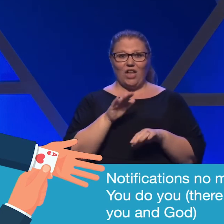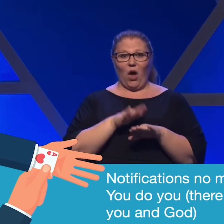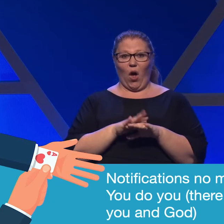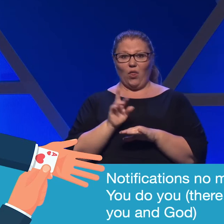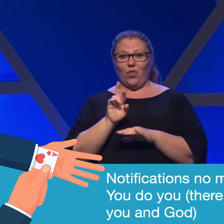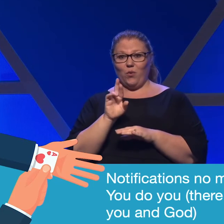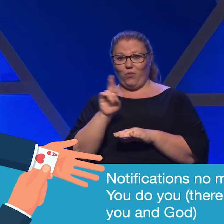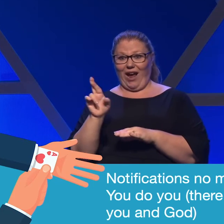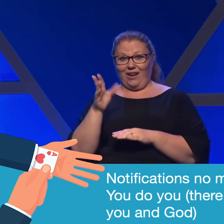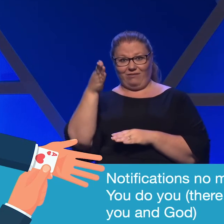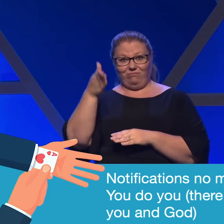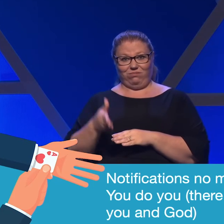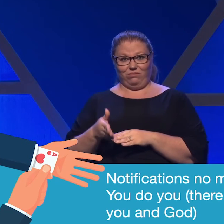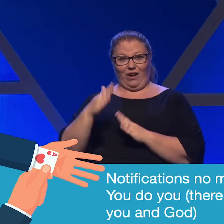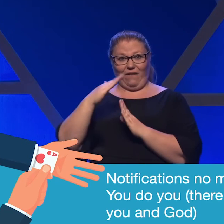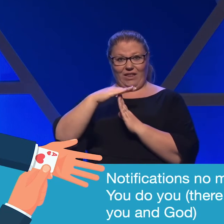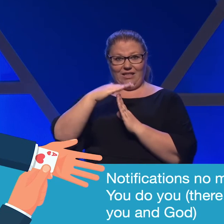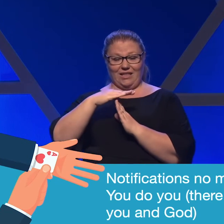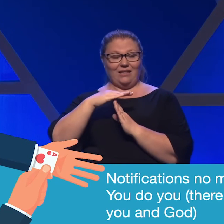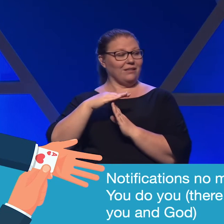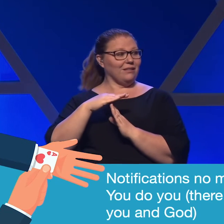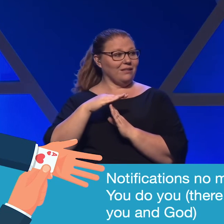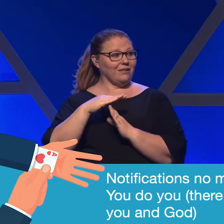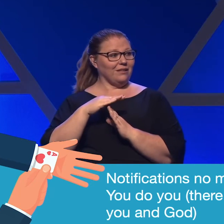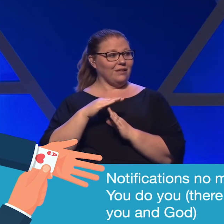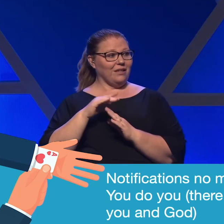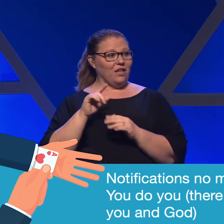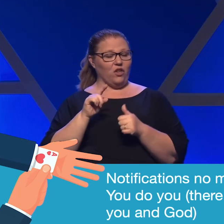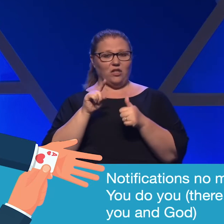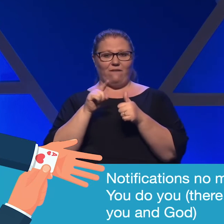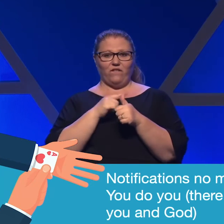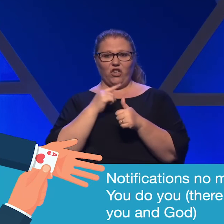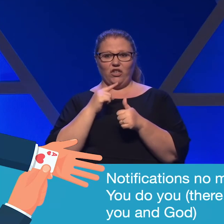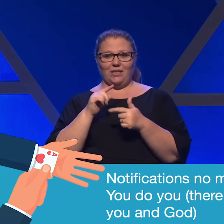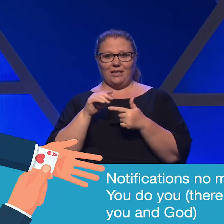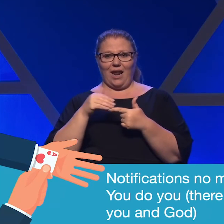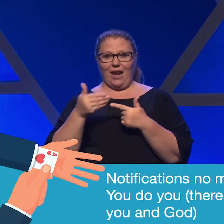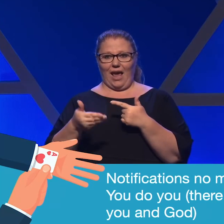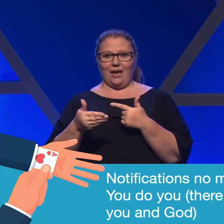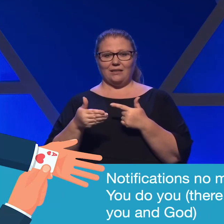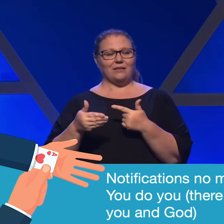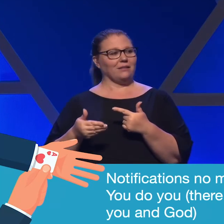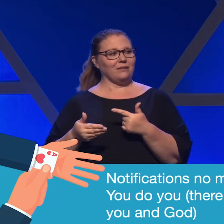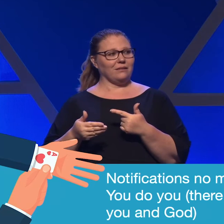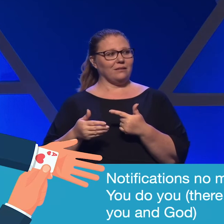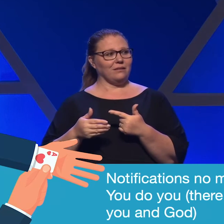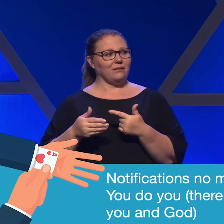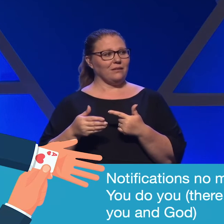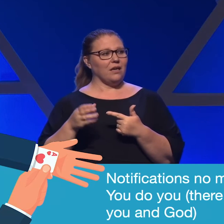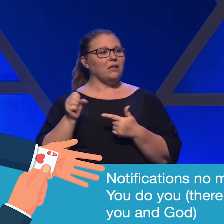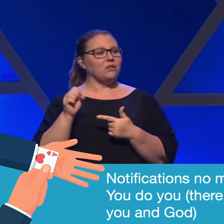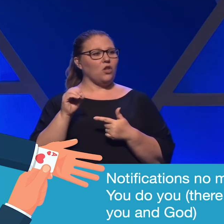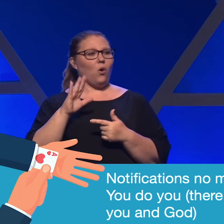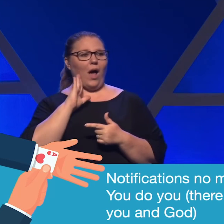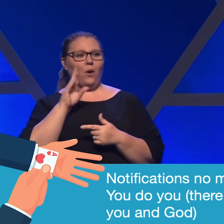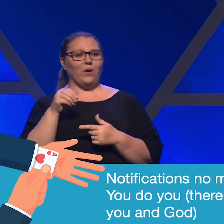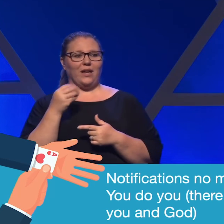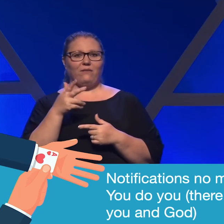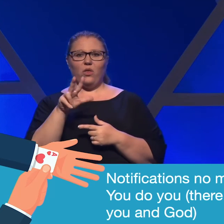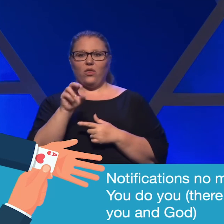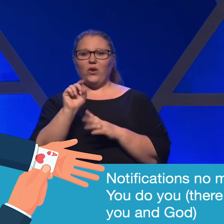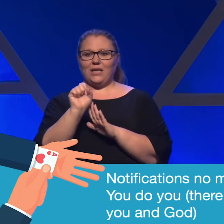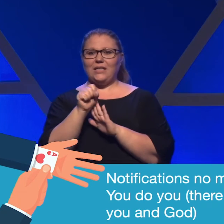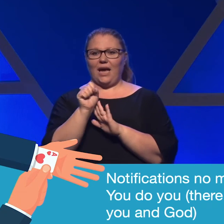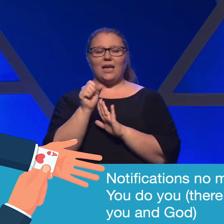T-chart. There are two parts, a first next and a first stop. So I'm going to give you just 30 seconds here.